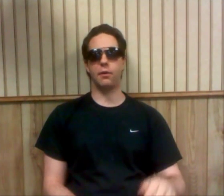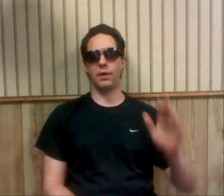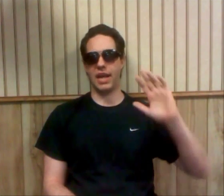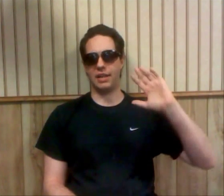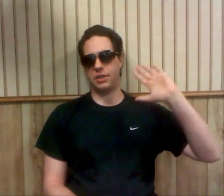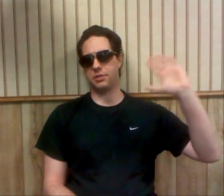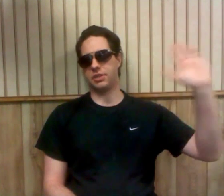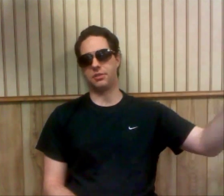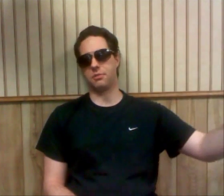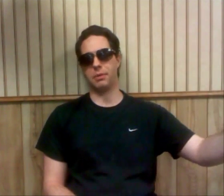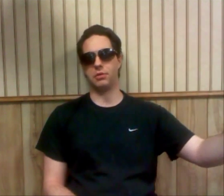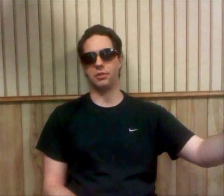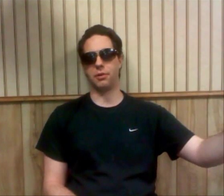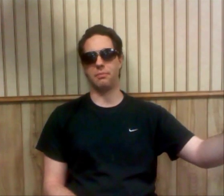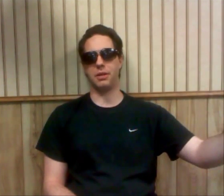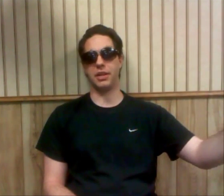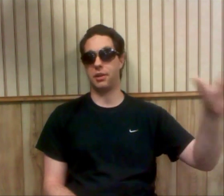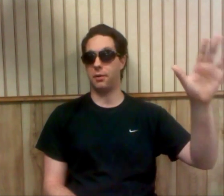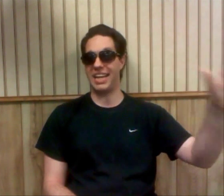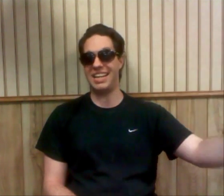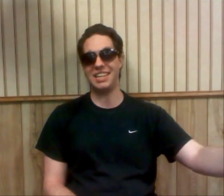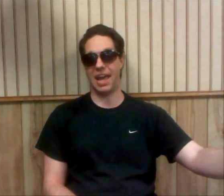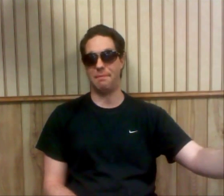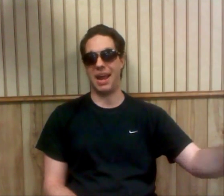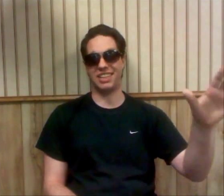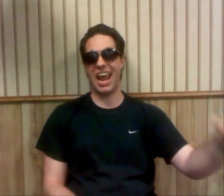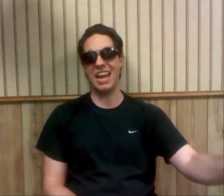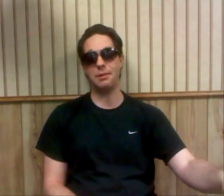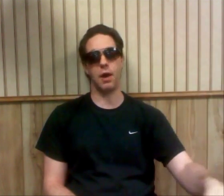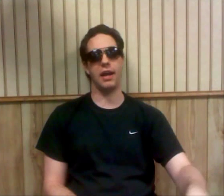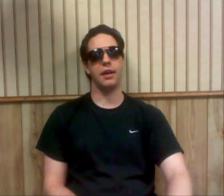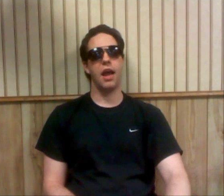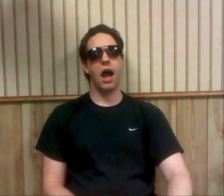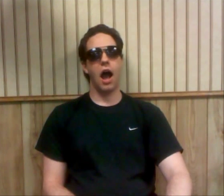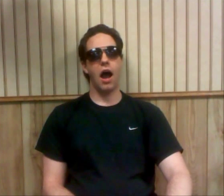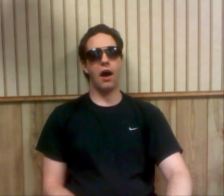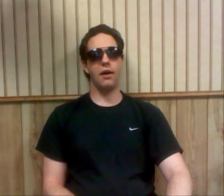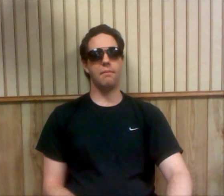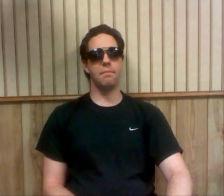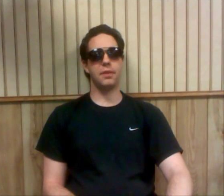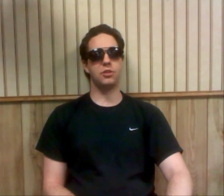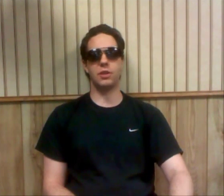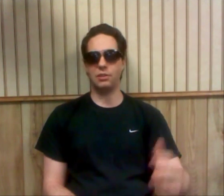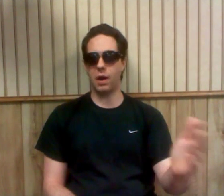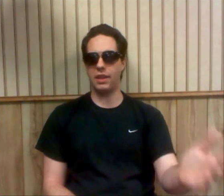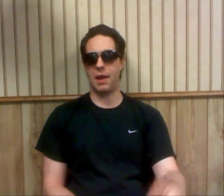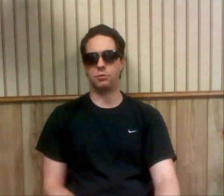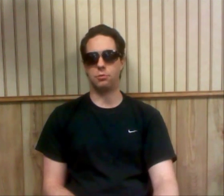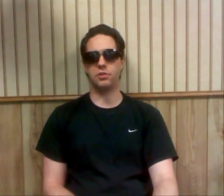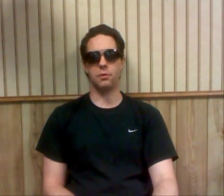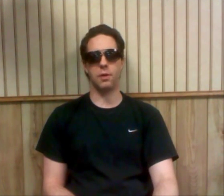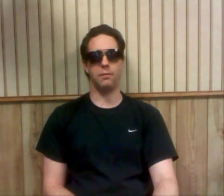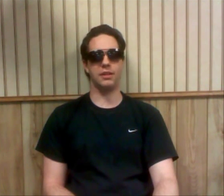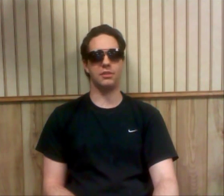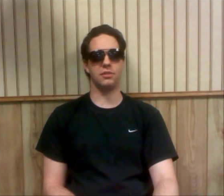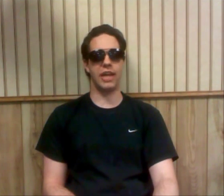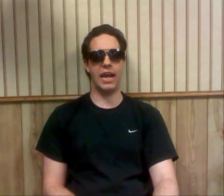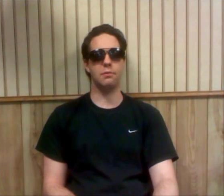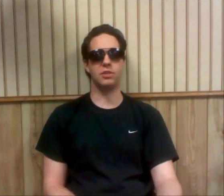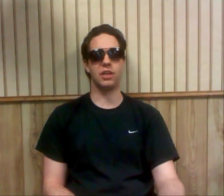already has years and years of built-in credibility going into that match anyway. So that's why that match worked so well because Cain was a